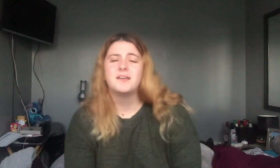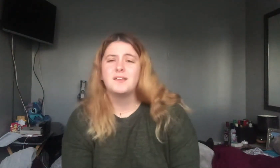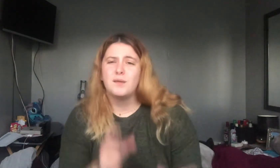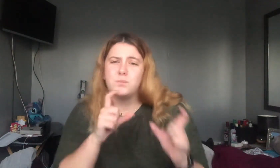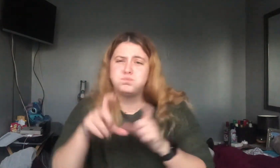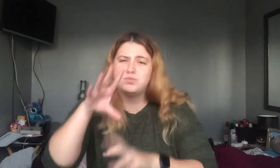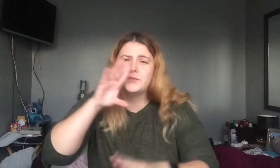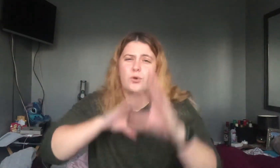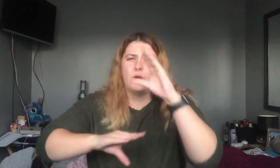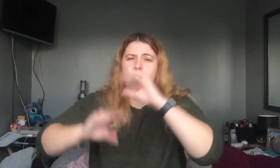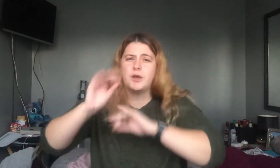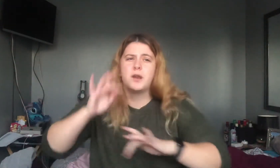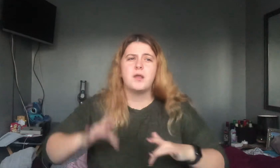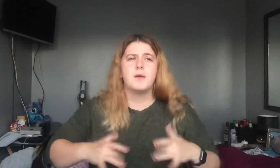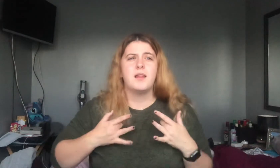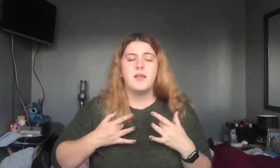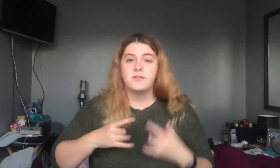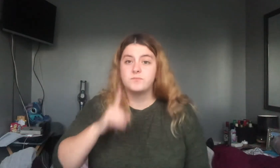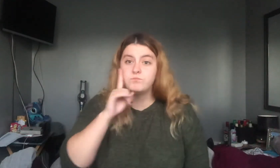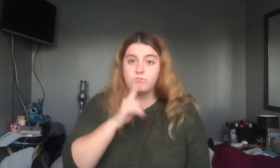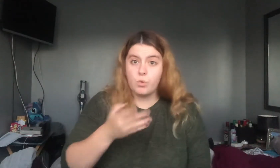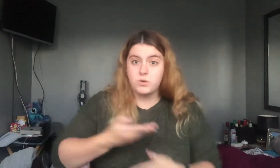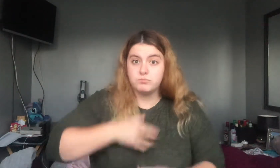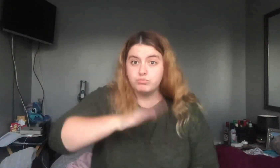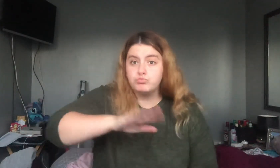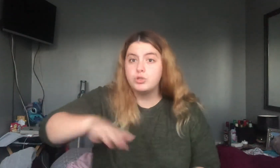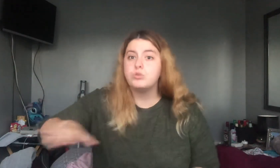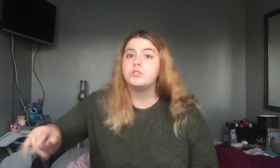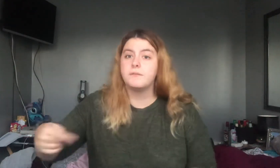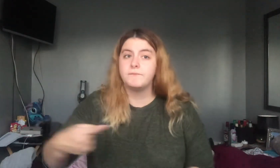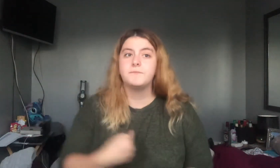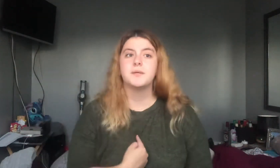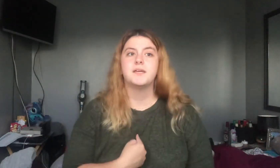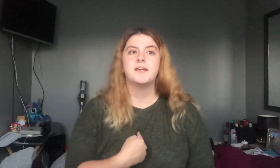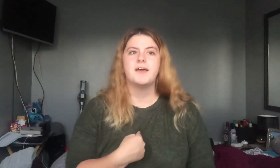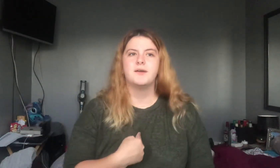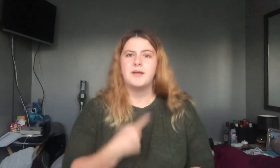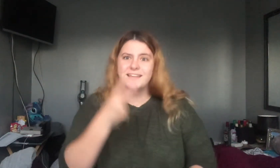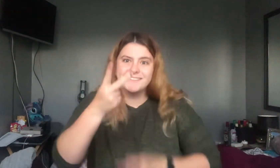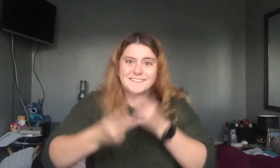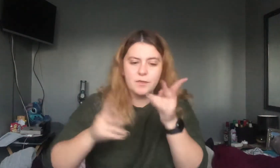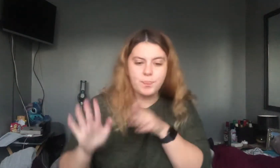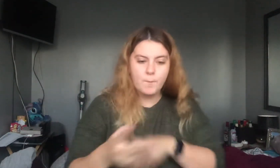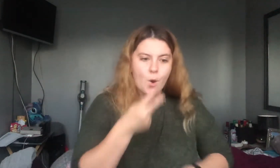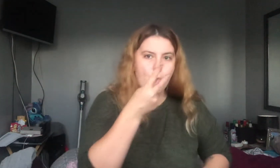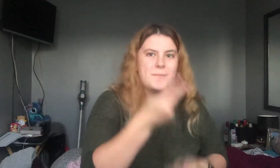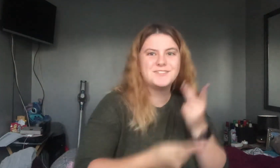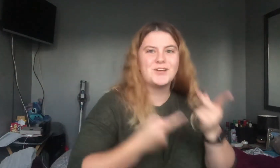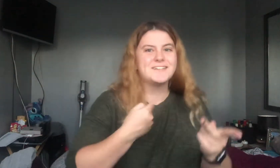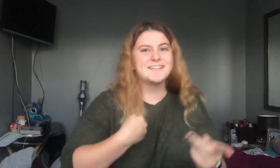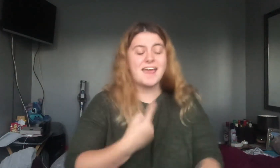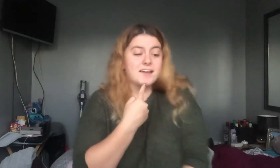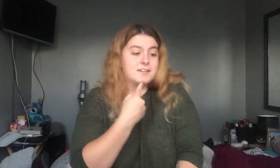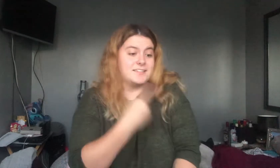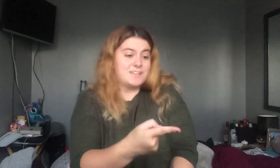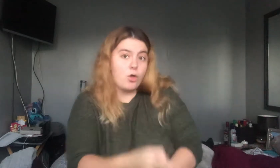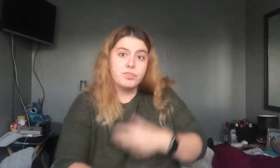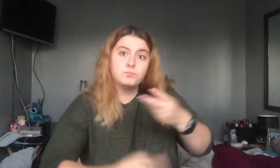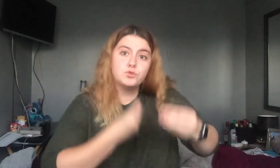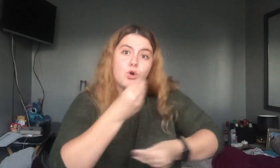I'm still learning about life. My woman brought children for me. So I can sing them all my songs and I can tell them stories.